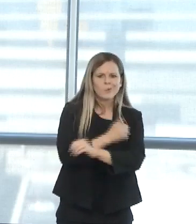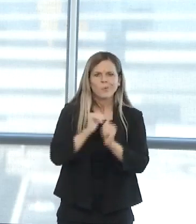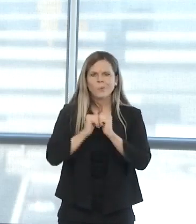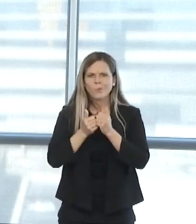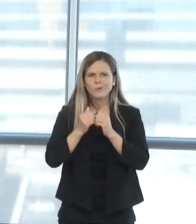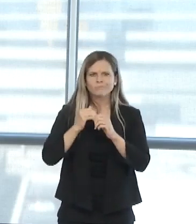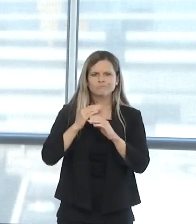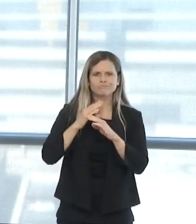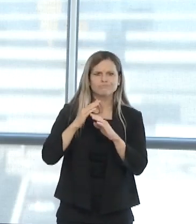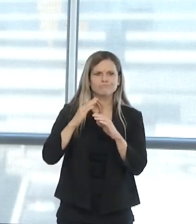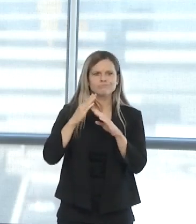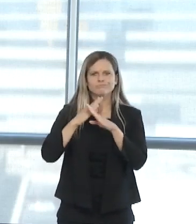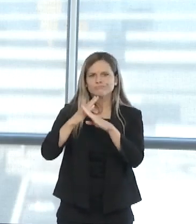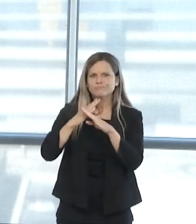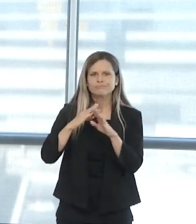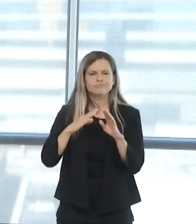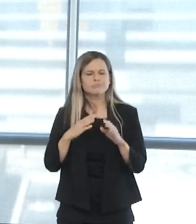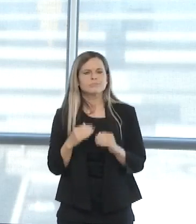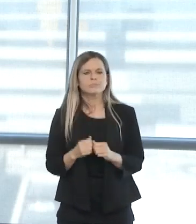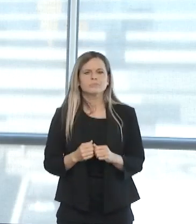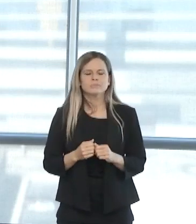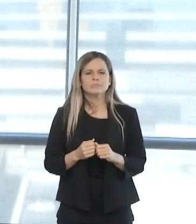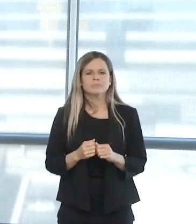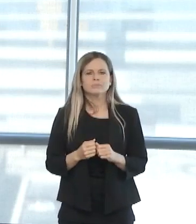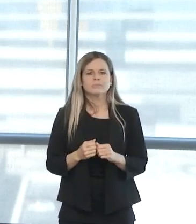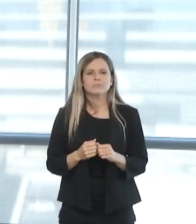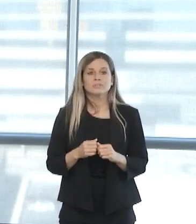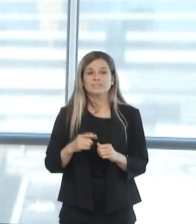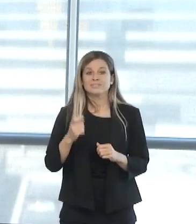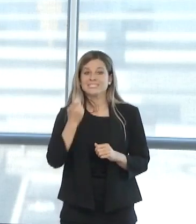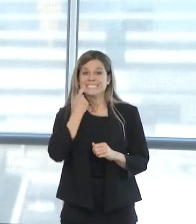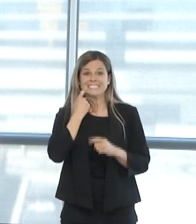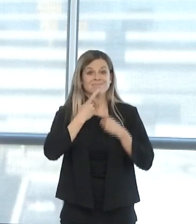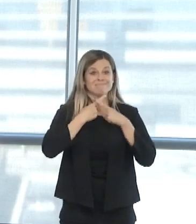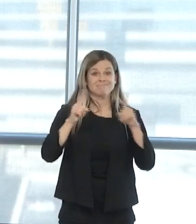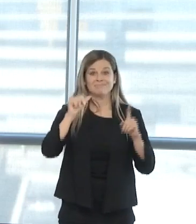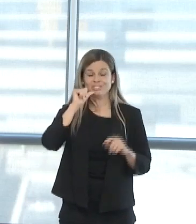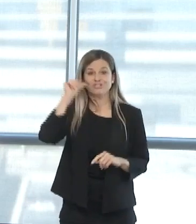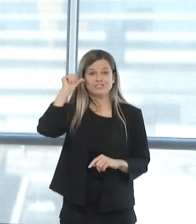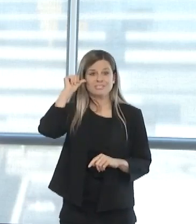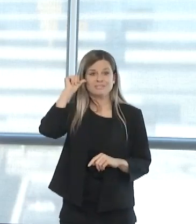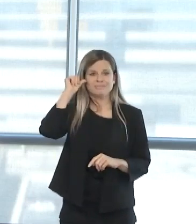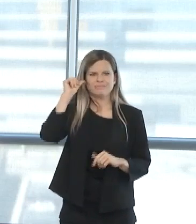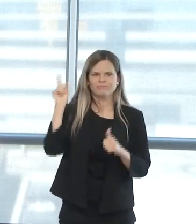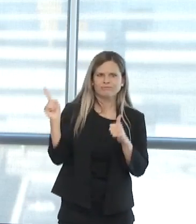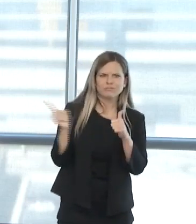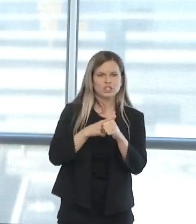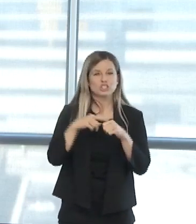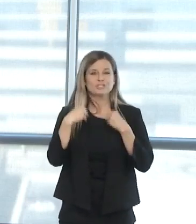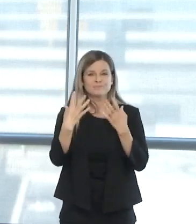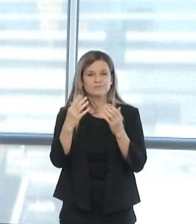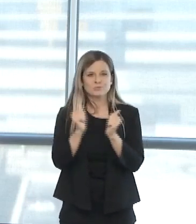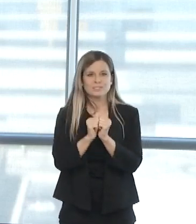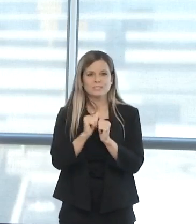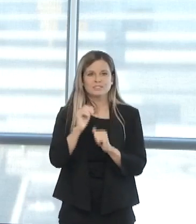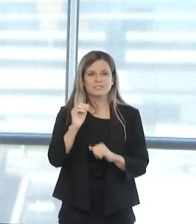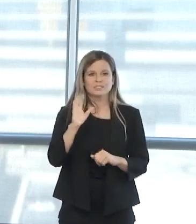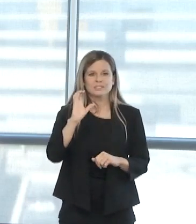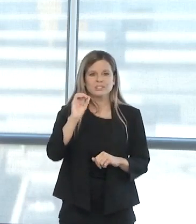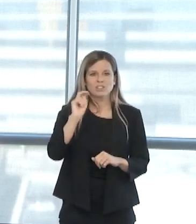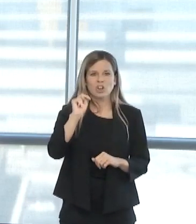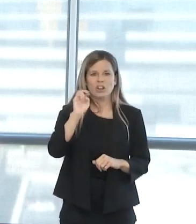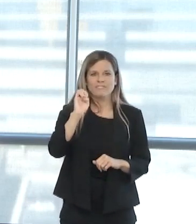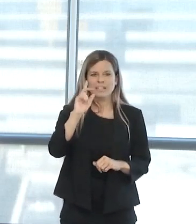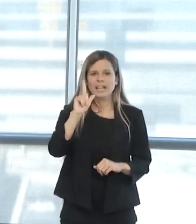Oklahomans, as you just heard yesterday, the first patients in Oklahoma treated with the convalescent serum, there is not yet a